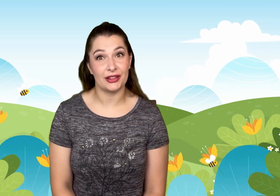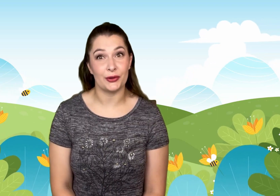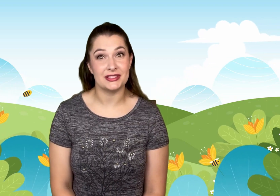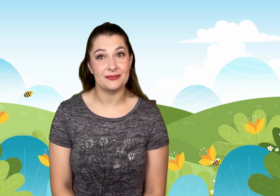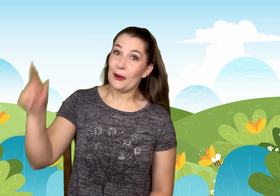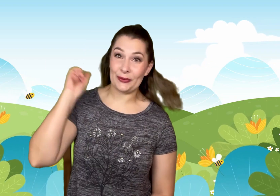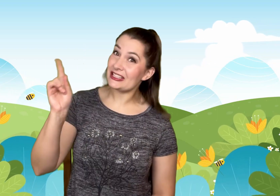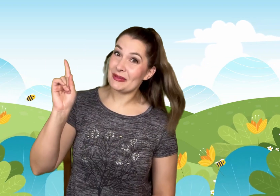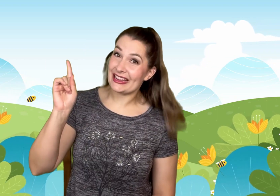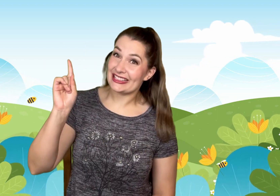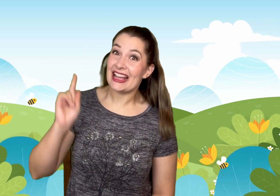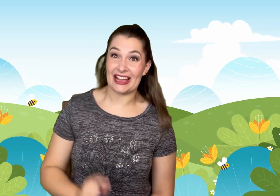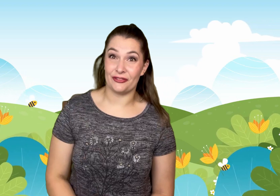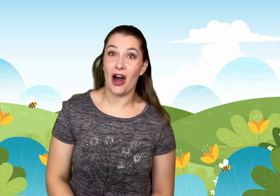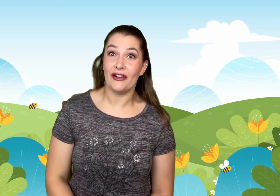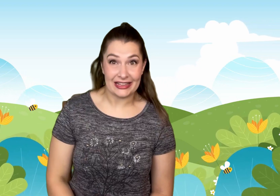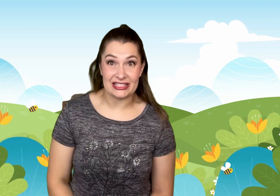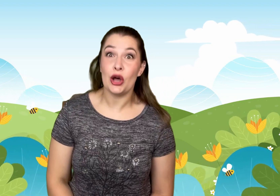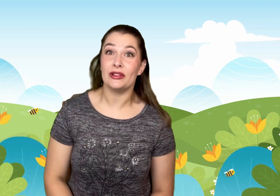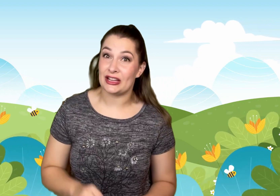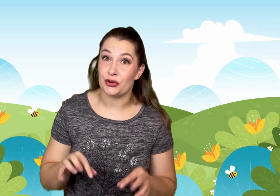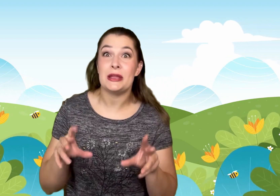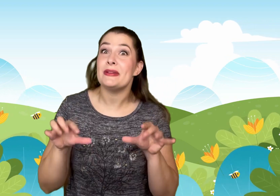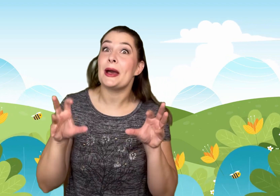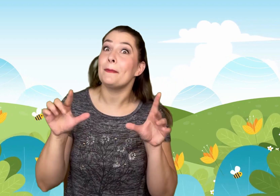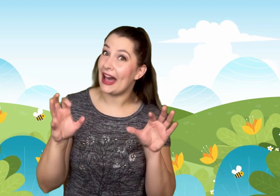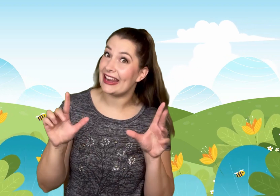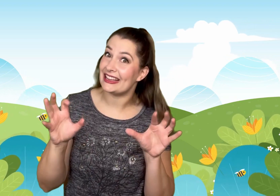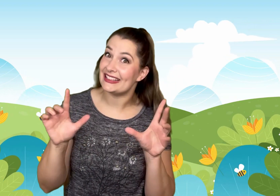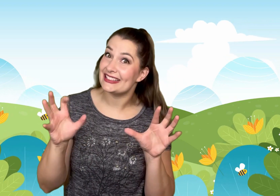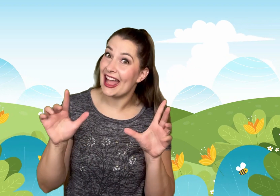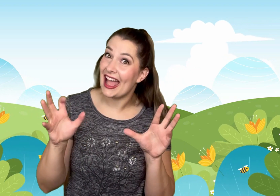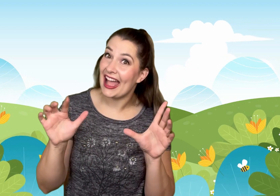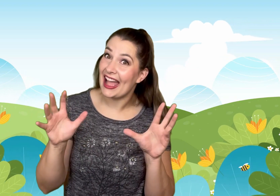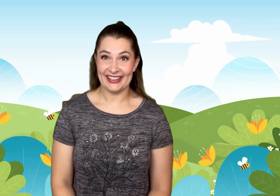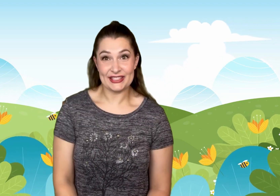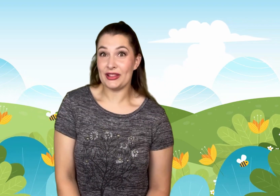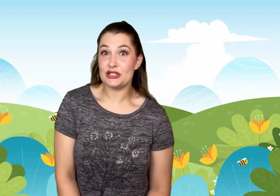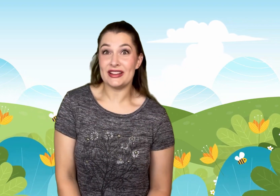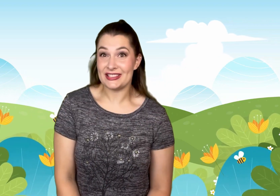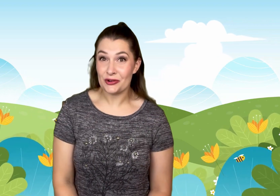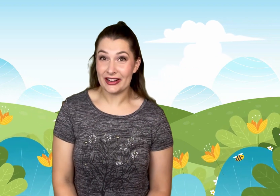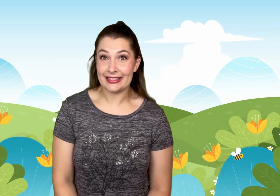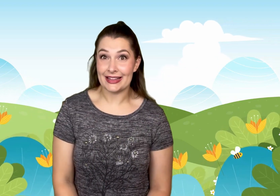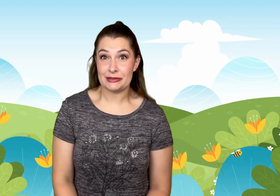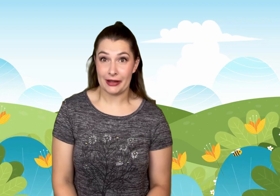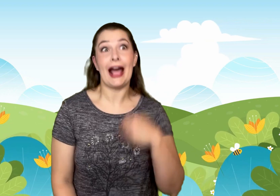close, which means that fall is slowly creeping up behind us. So let's read a story that's a